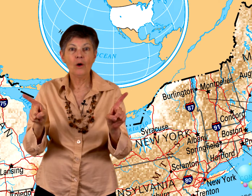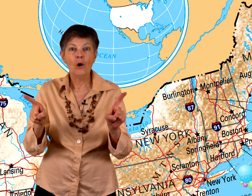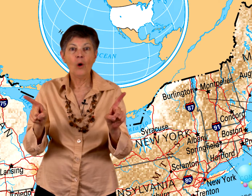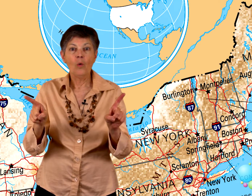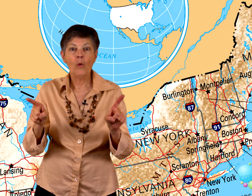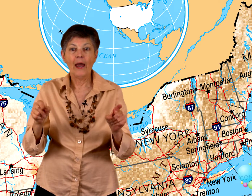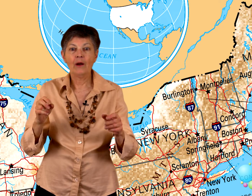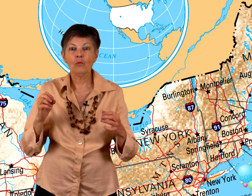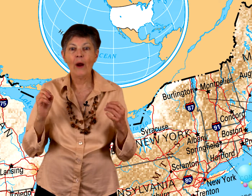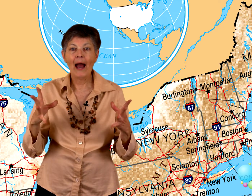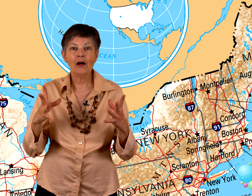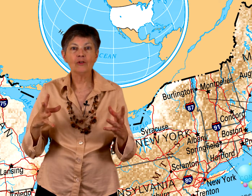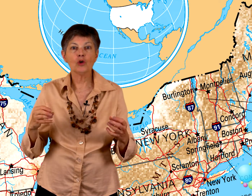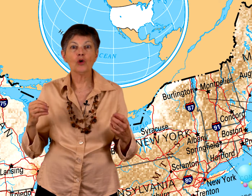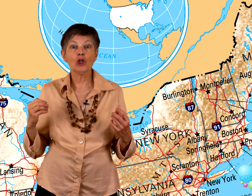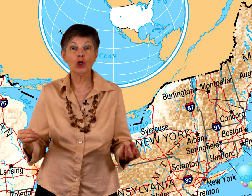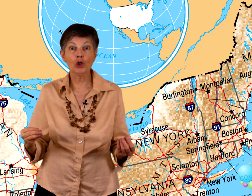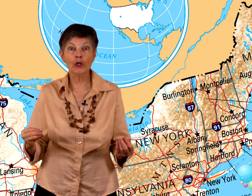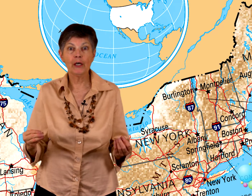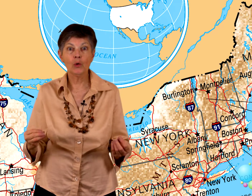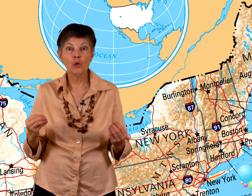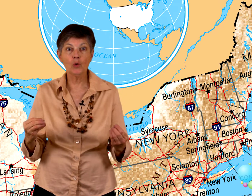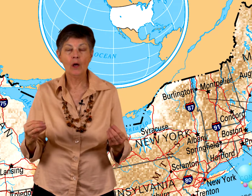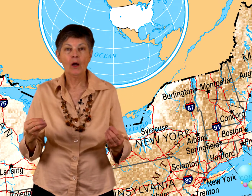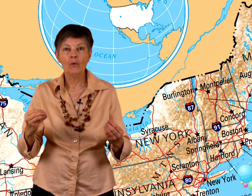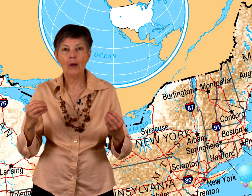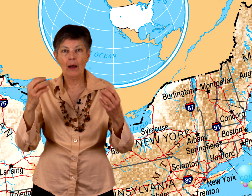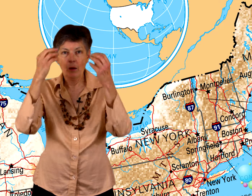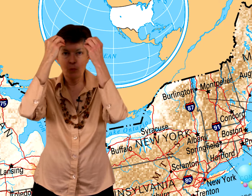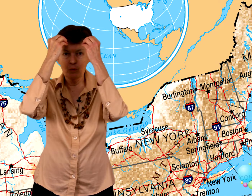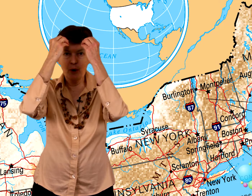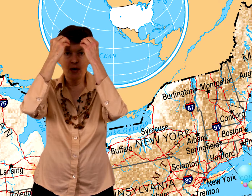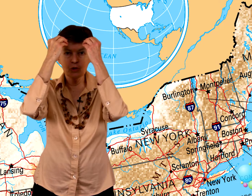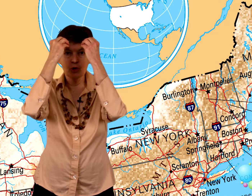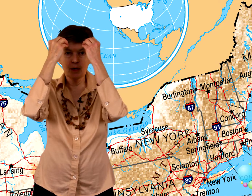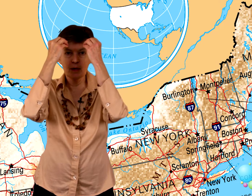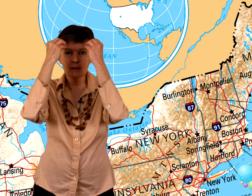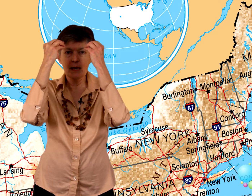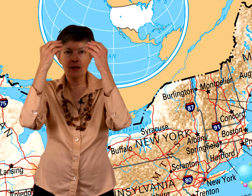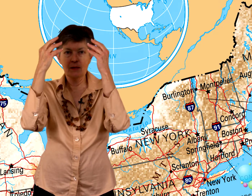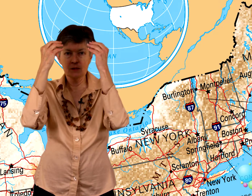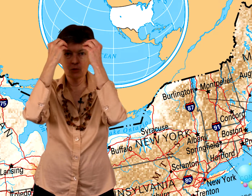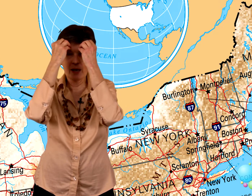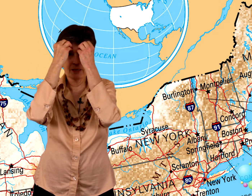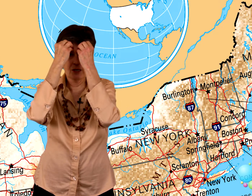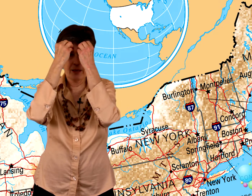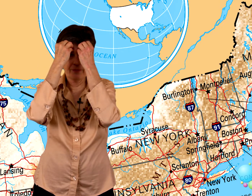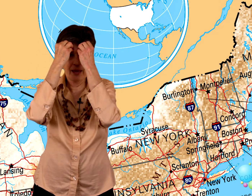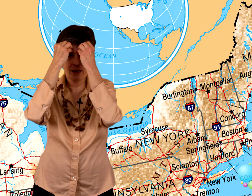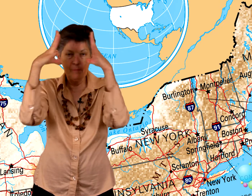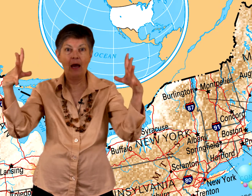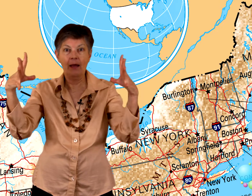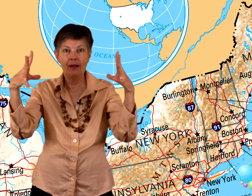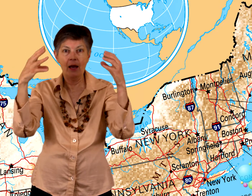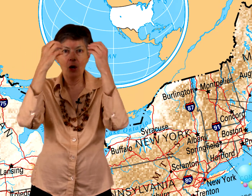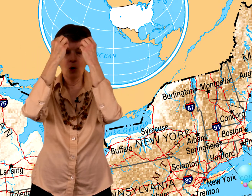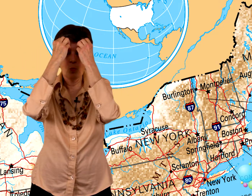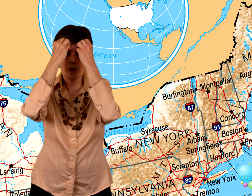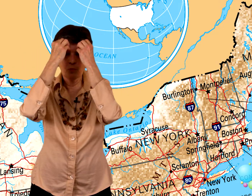But when roused or alerted. Ooh. When roused. So you're going to take these two hands here like that and come out like that. When